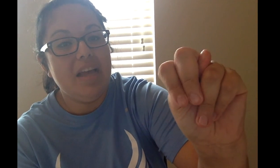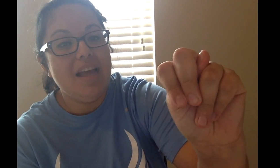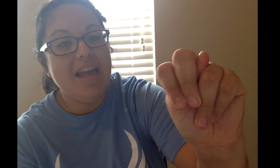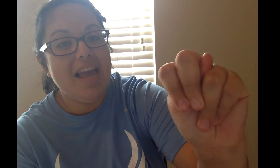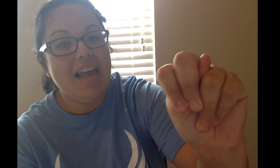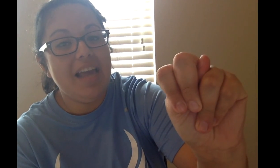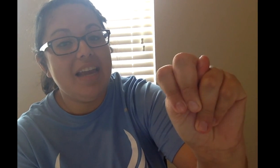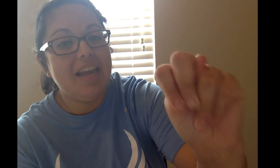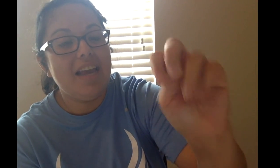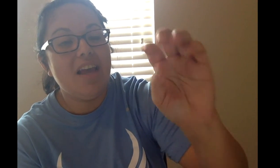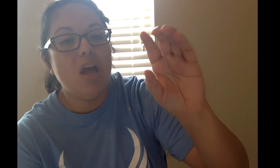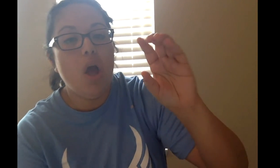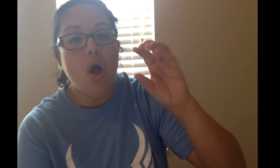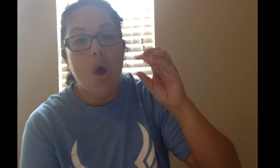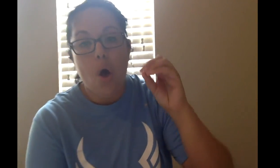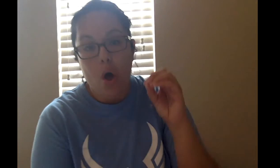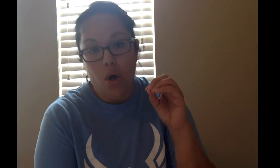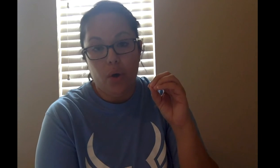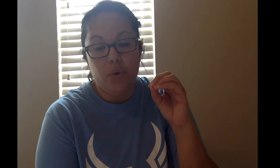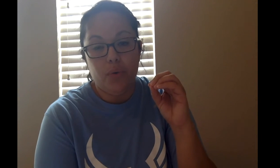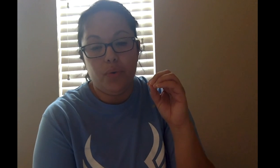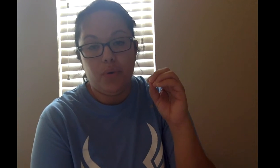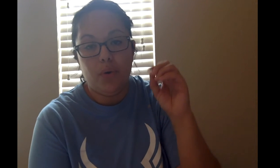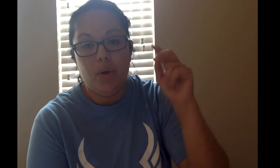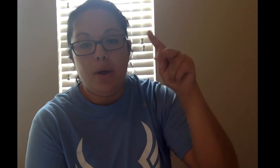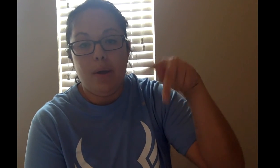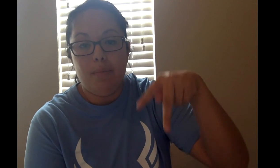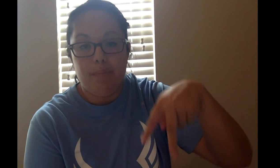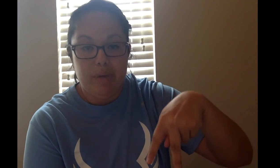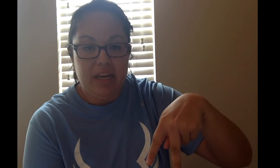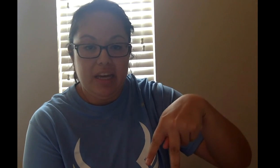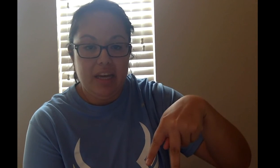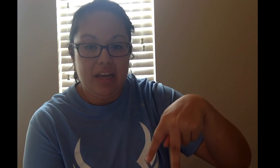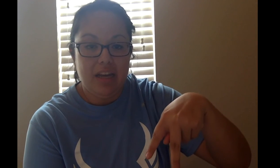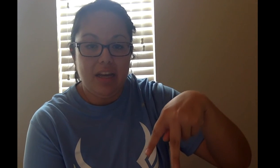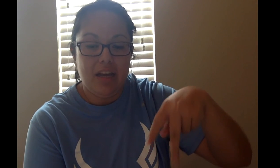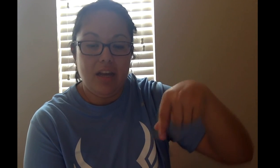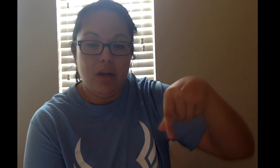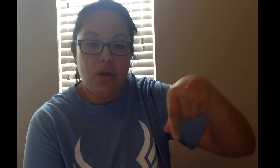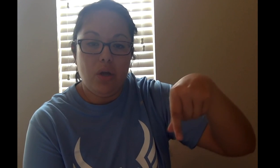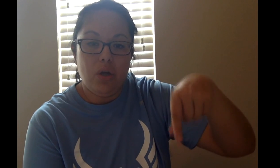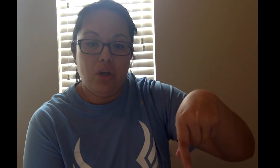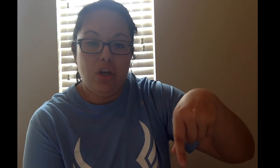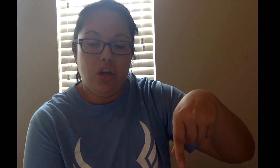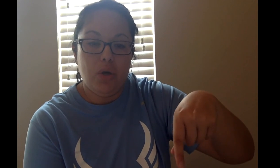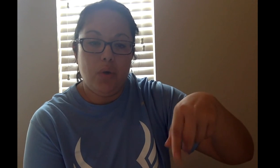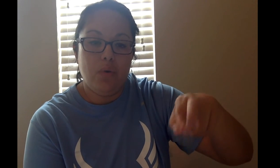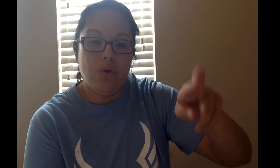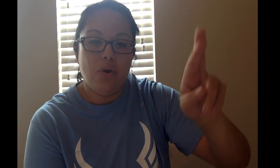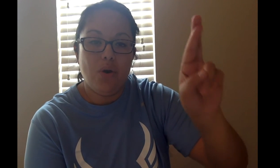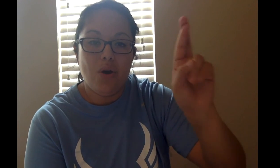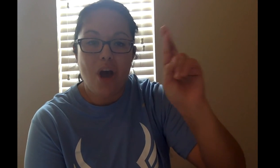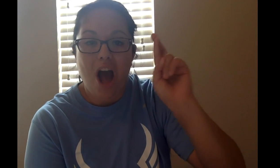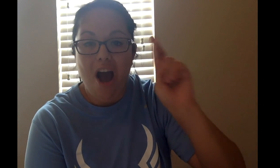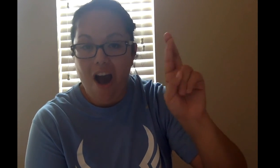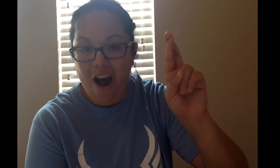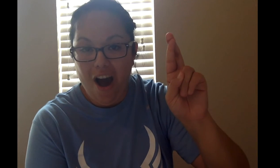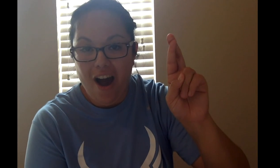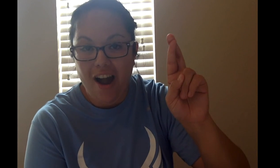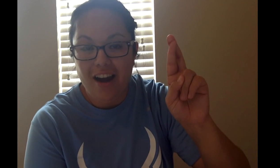N. O, P, Q, I, R,